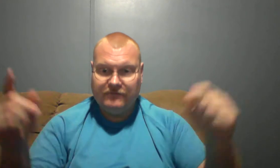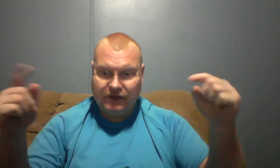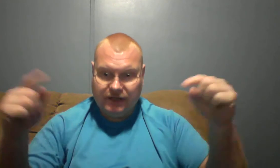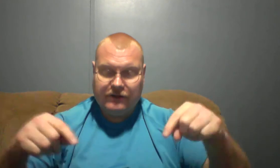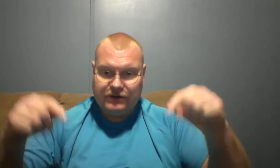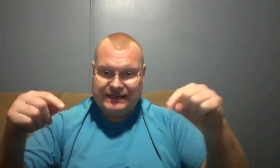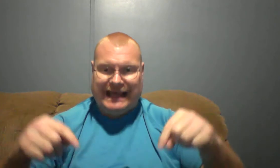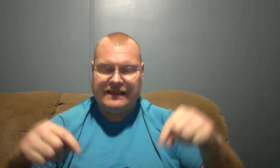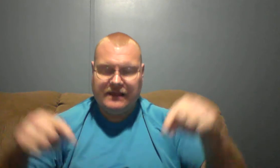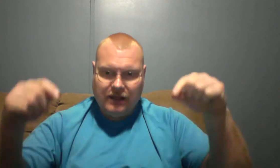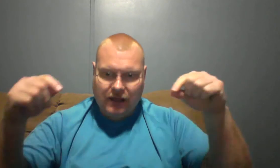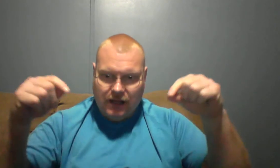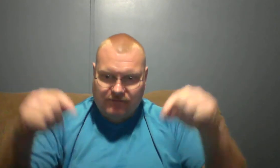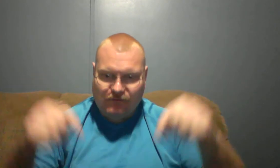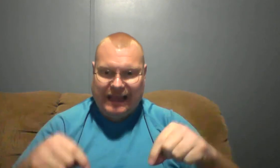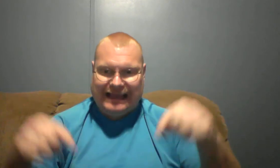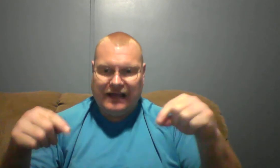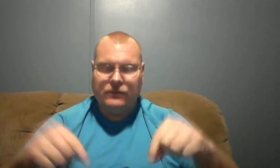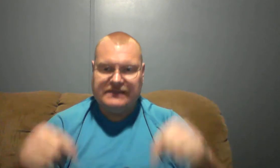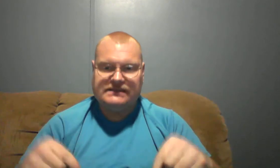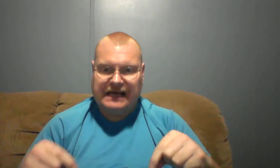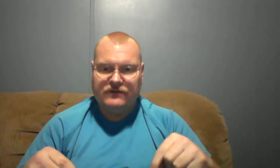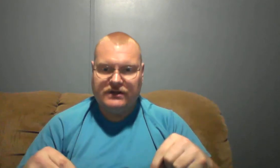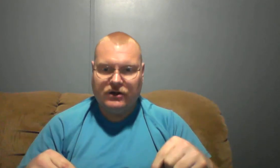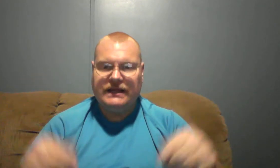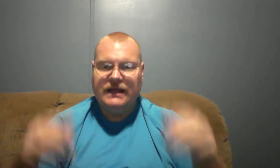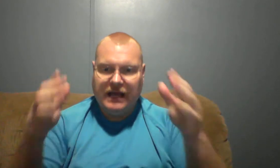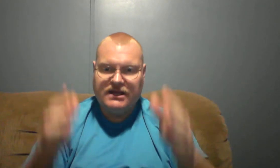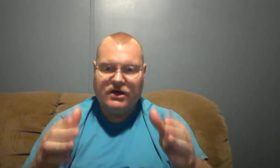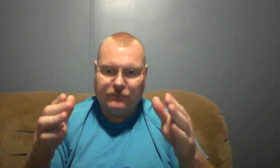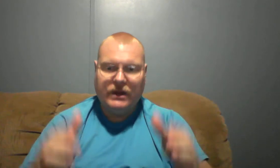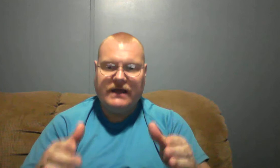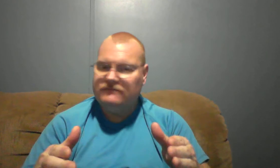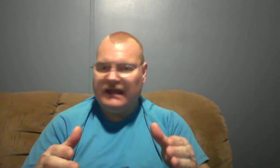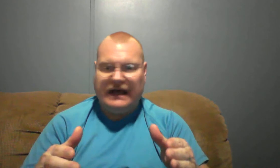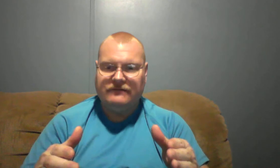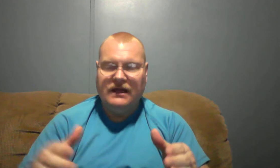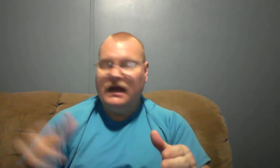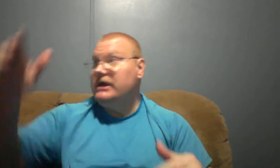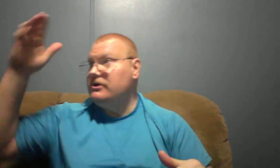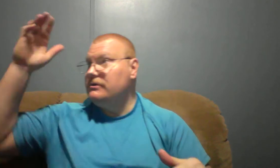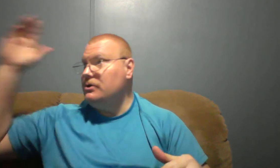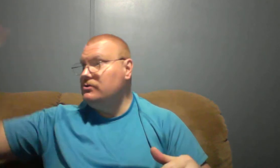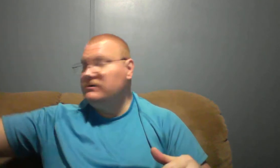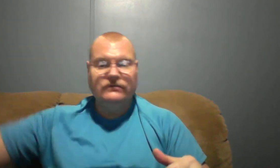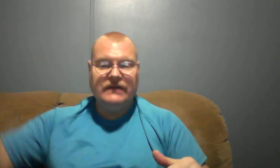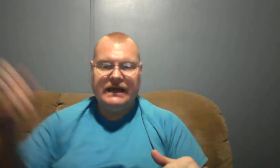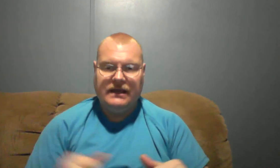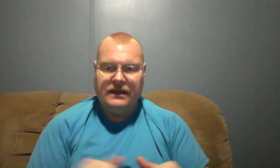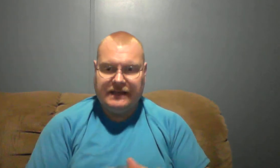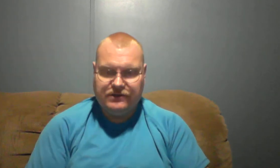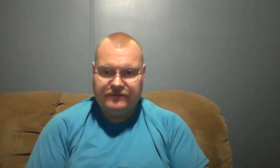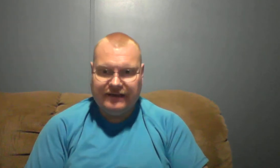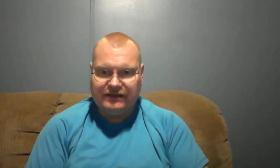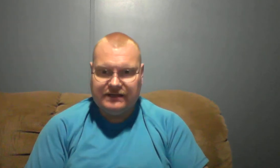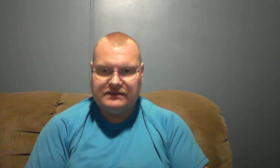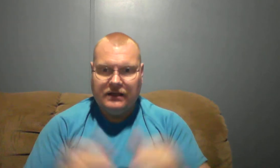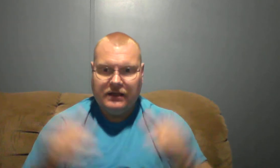for another day of waking up on this side of eternity, another breath of life, another beautiful day that you've given us or